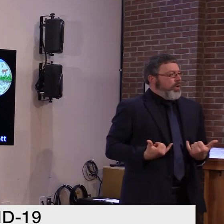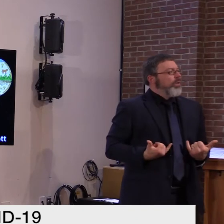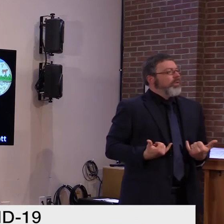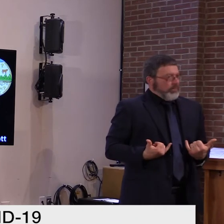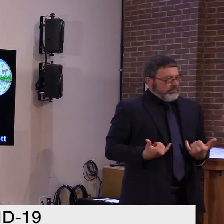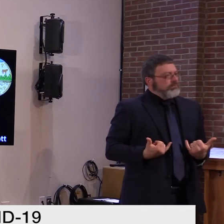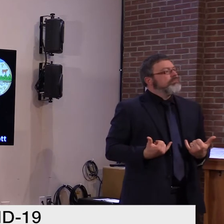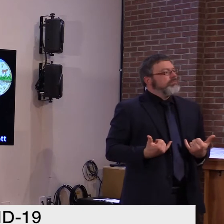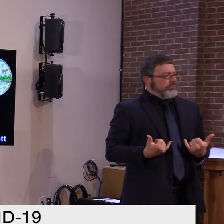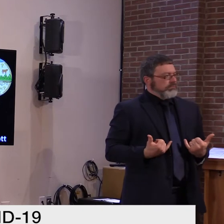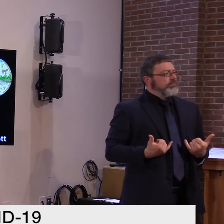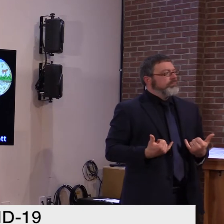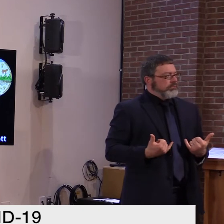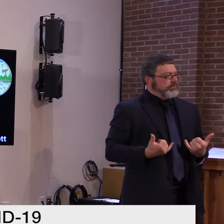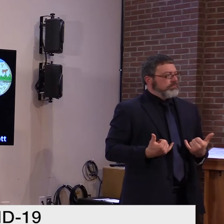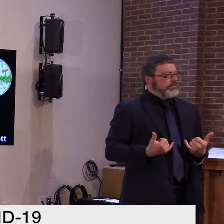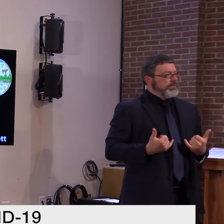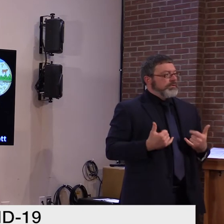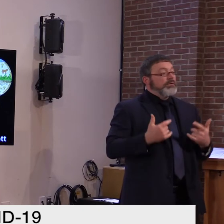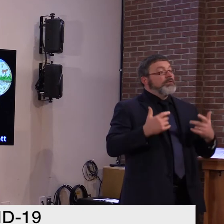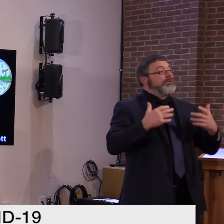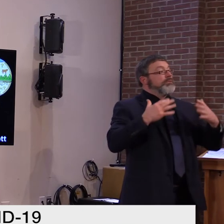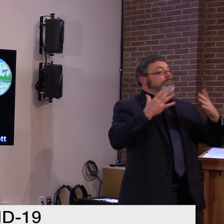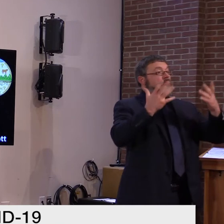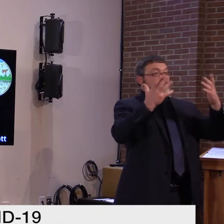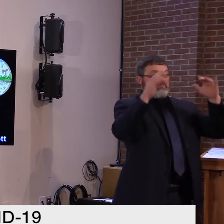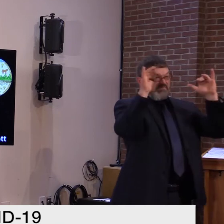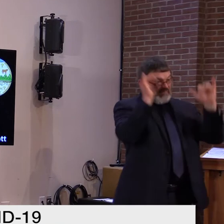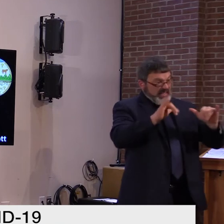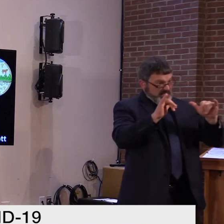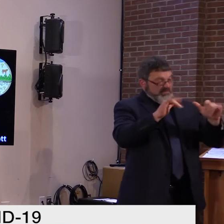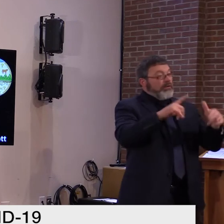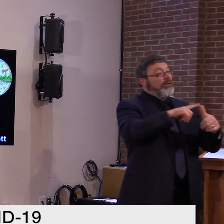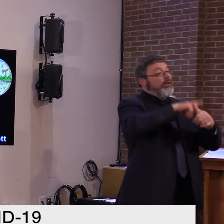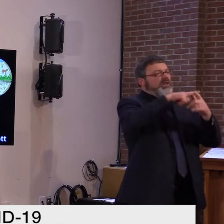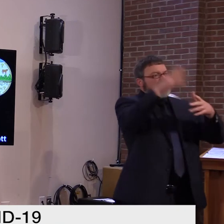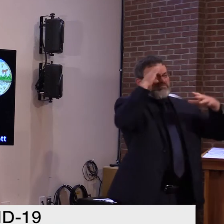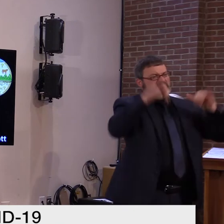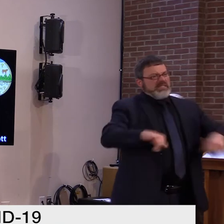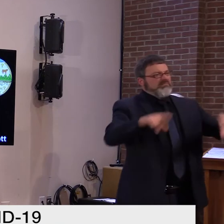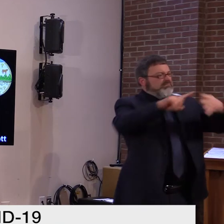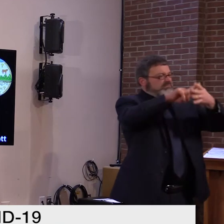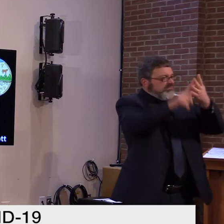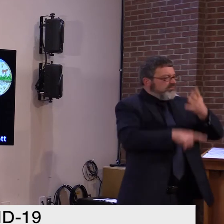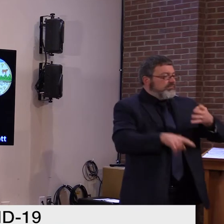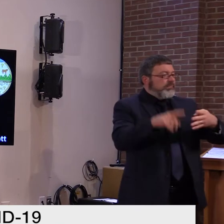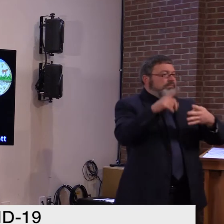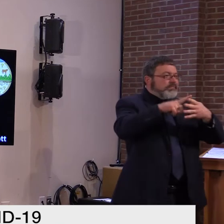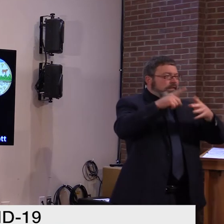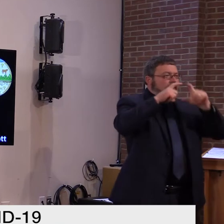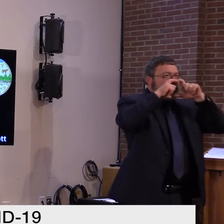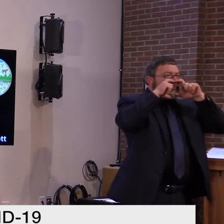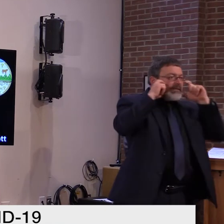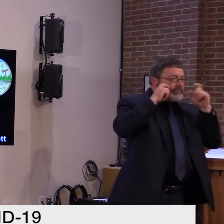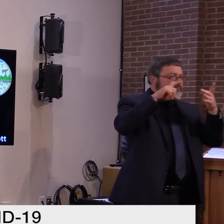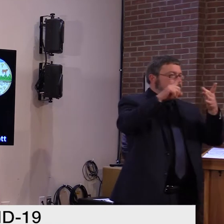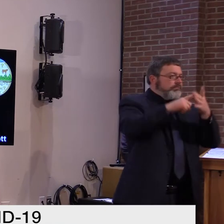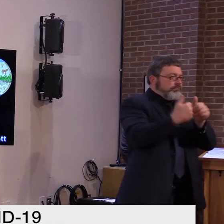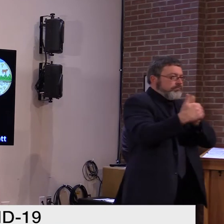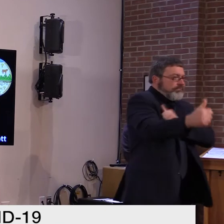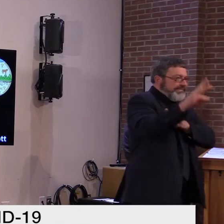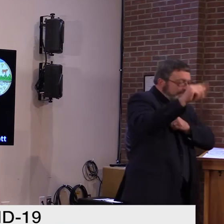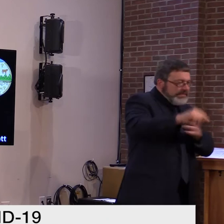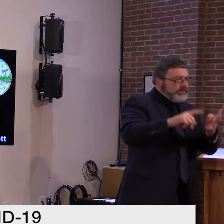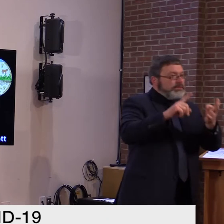a mask, stay six feet away, and stay home if you're sick. That includes even a mild symptom like a